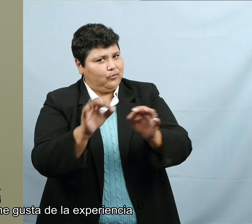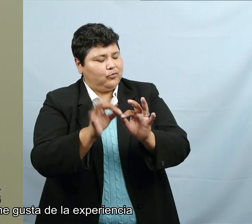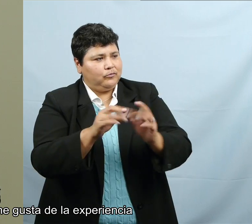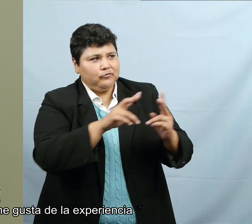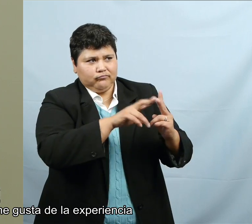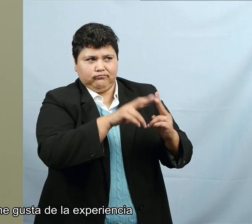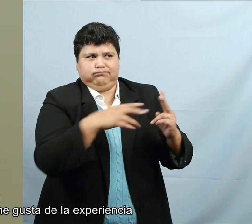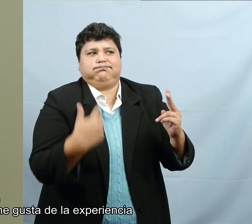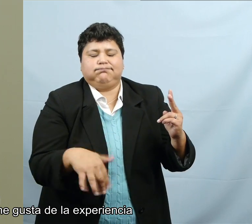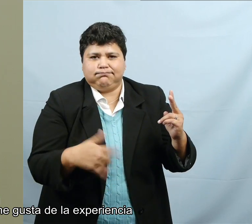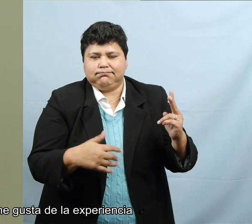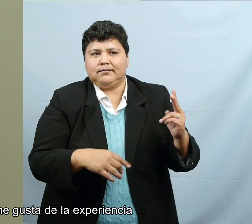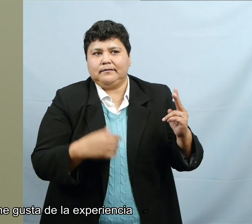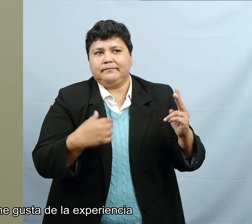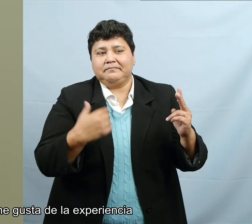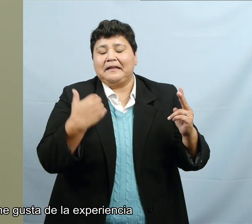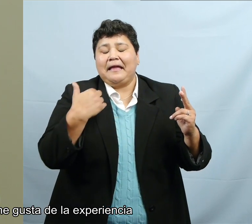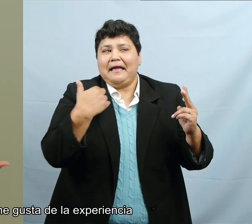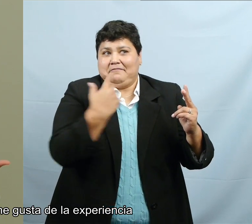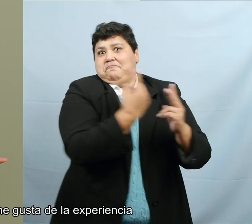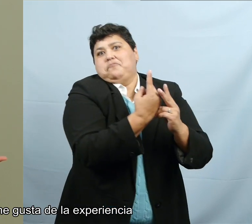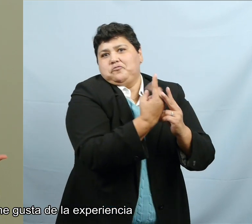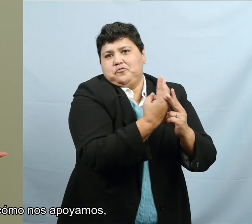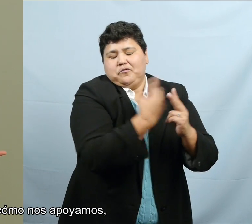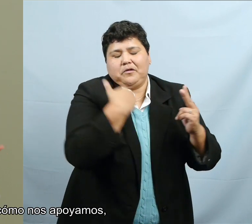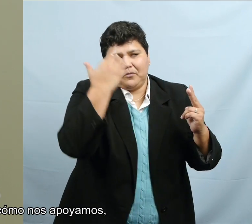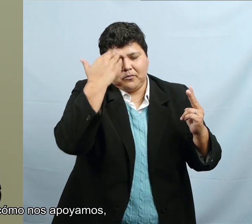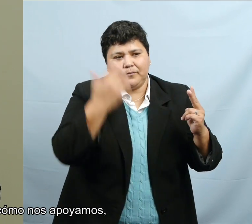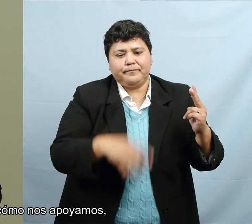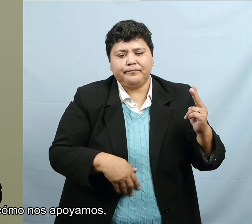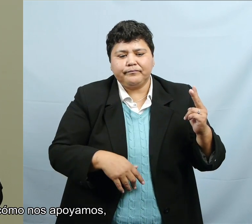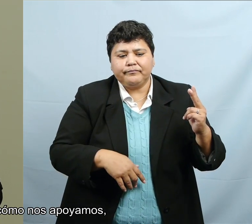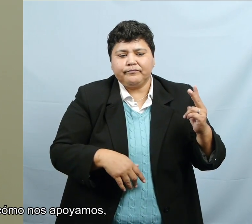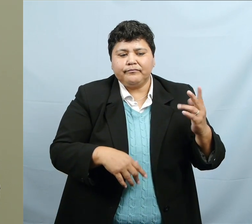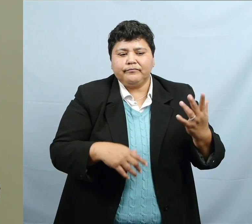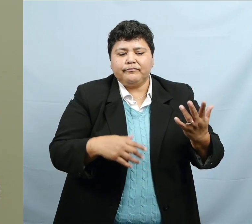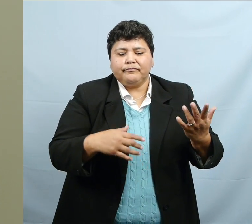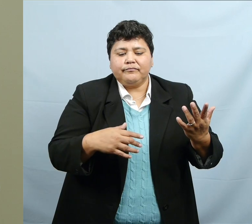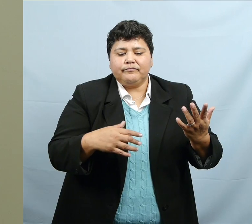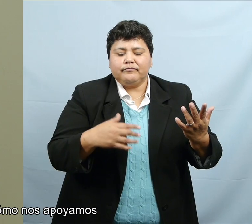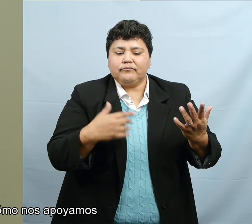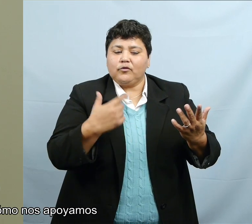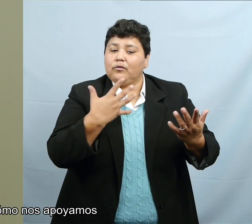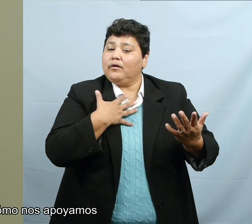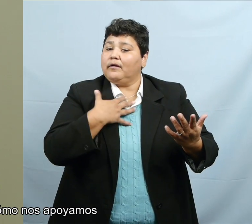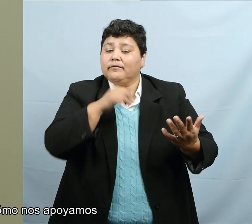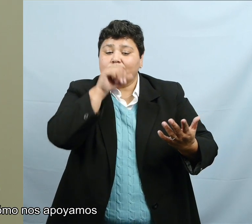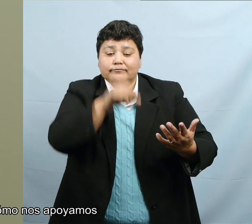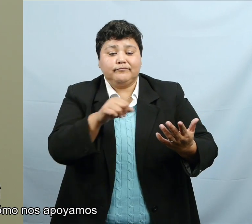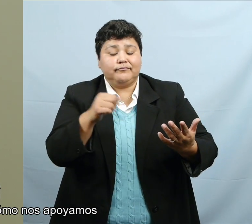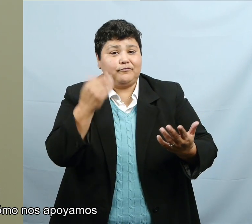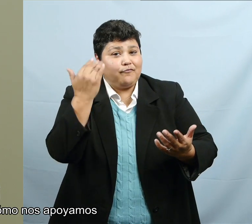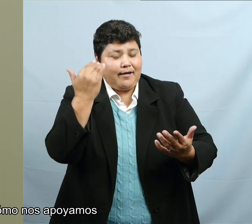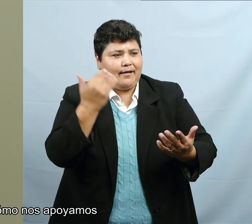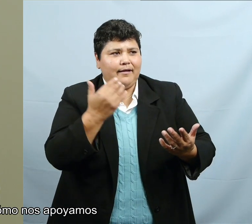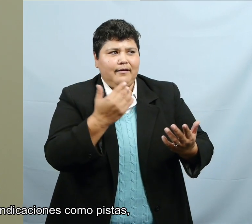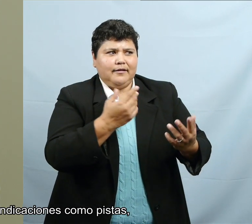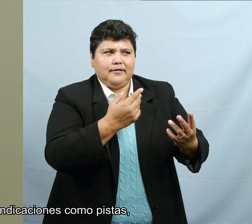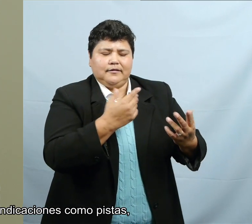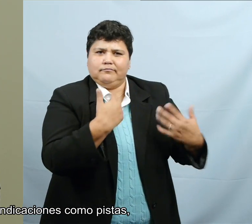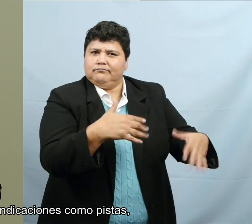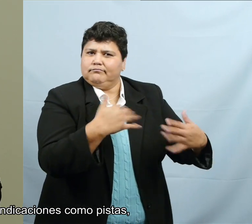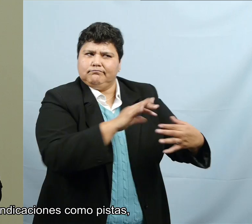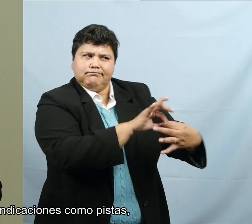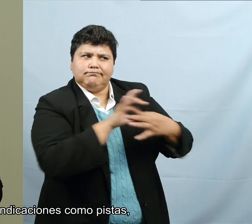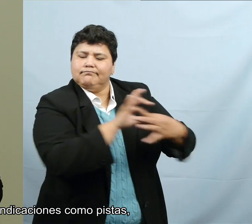And what I enjoy about the experience is how we support each other, how we support each other,